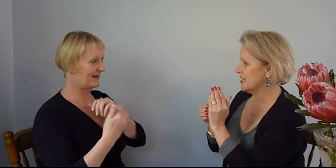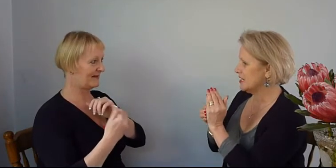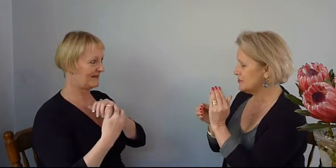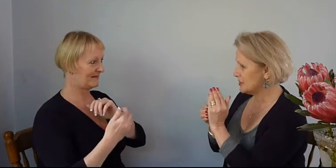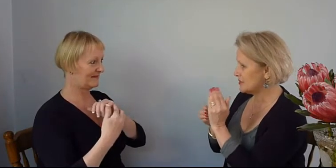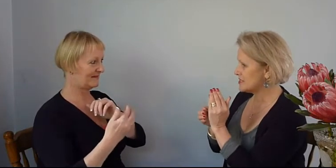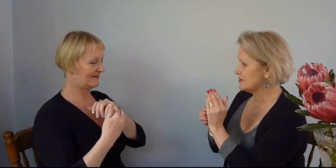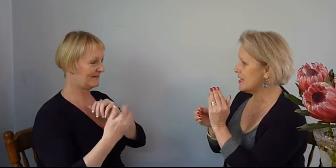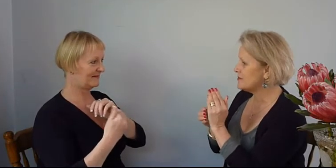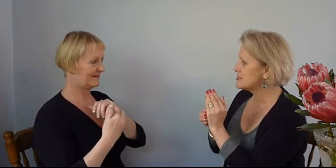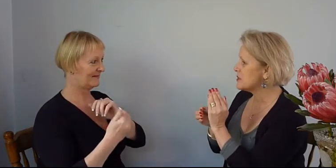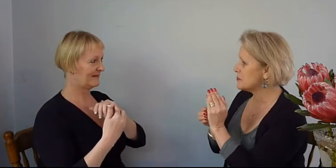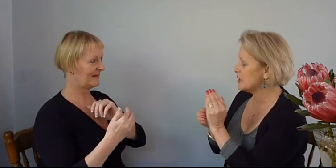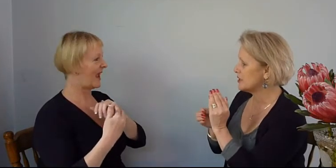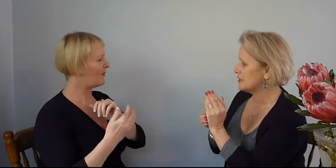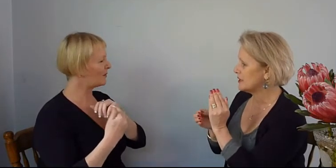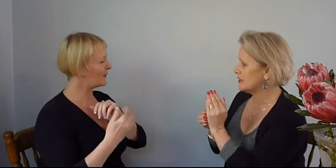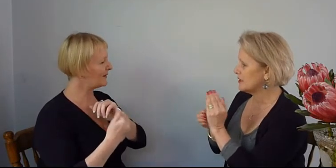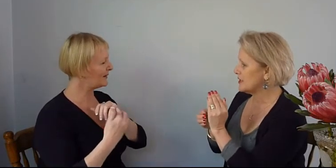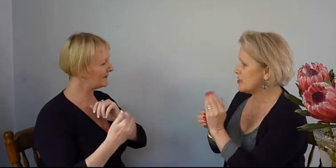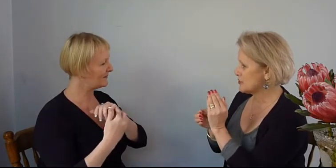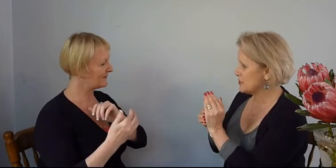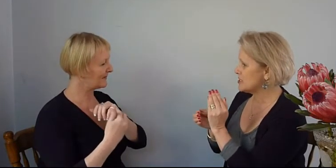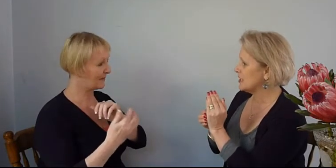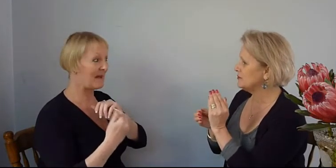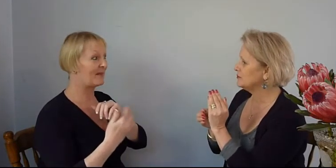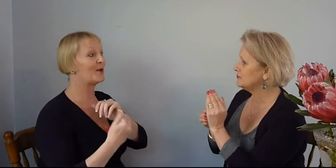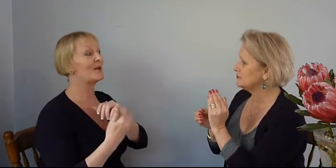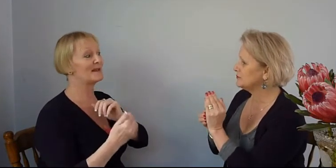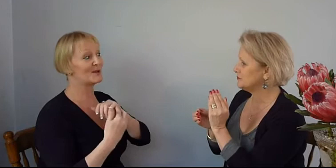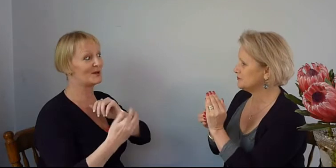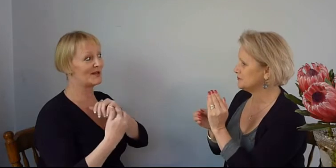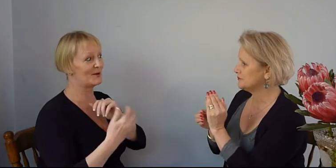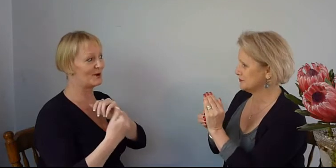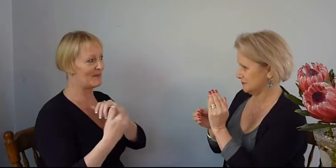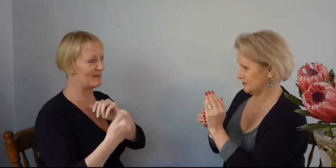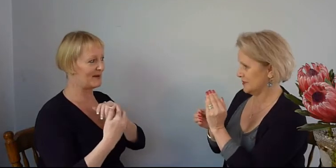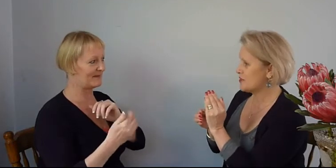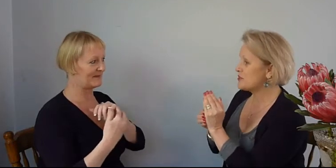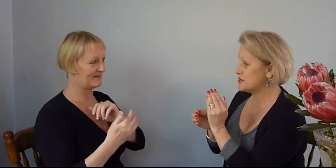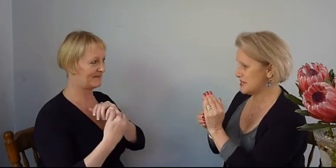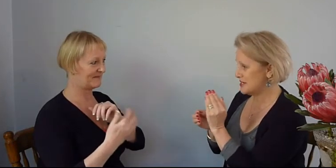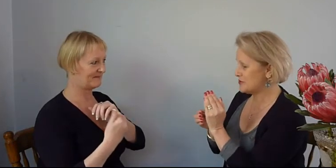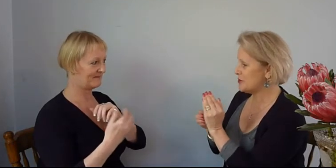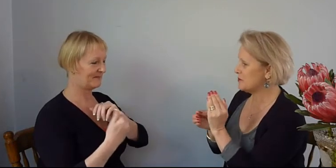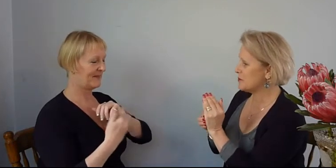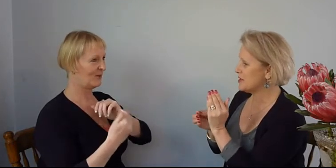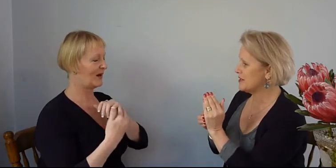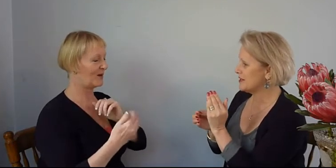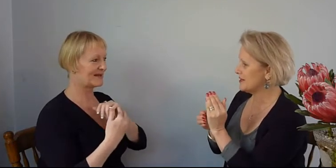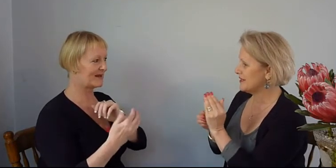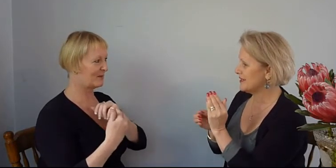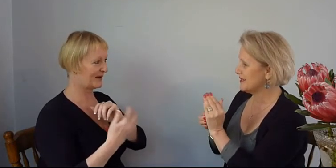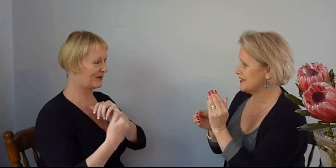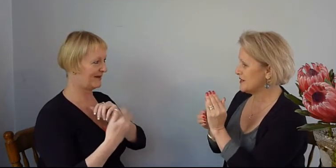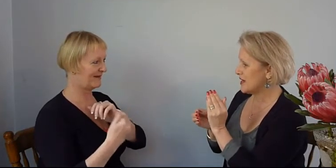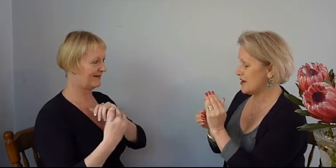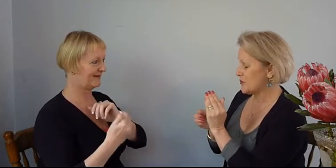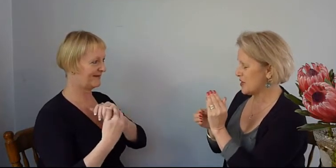Even though I still have this memory. How old were you? 13. This 13-year-old memory. 13-year-old memory. When I was under pressure. When I